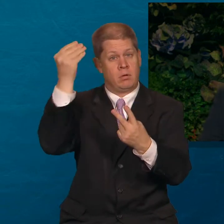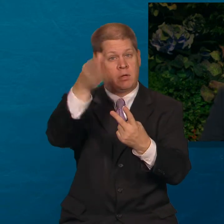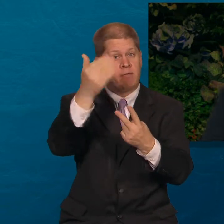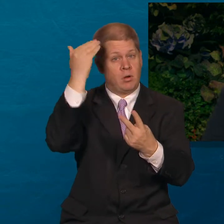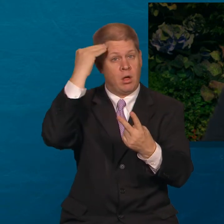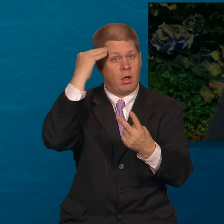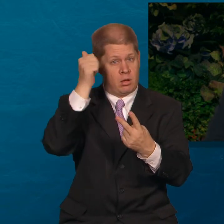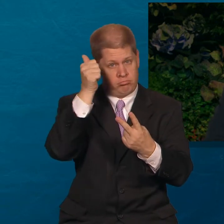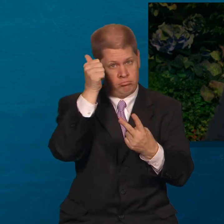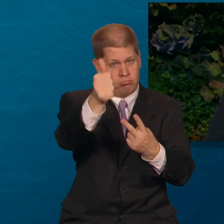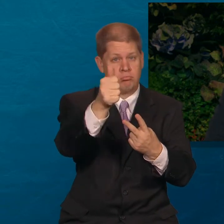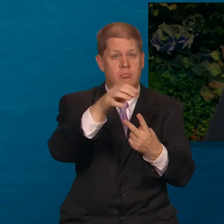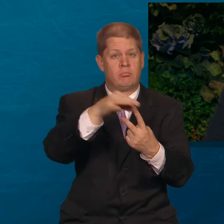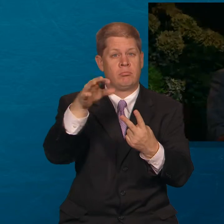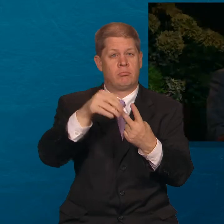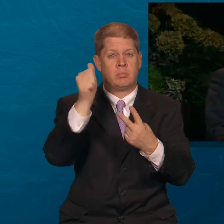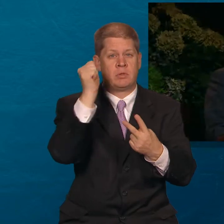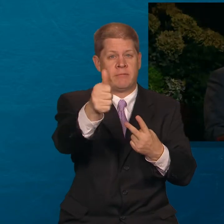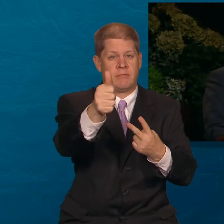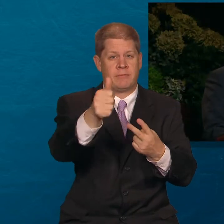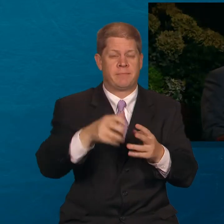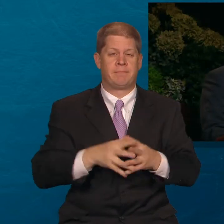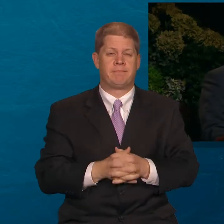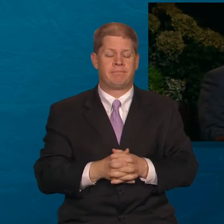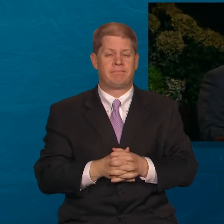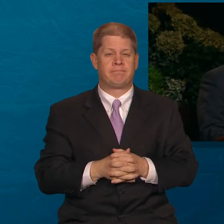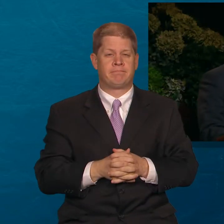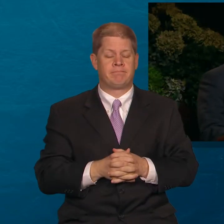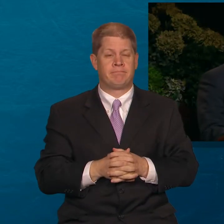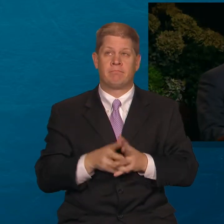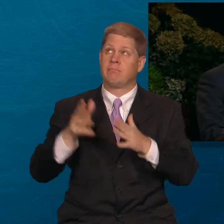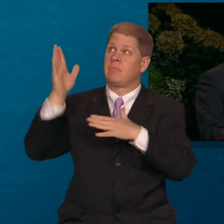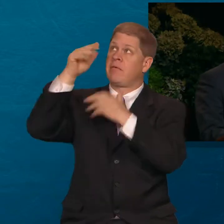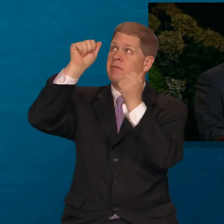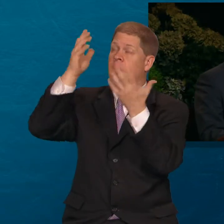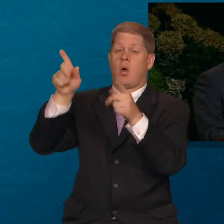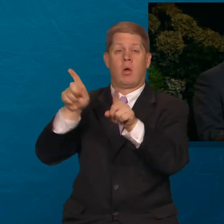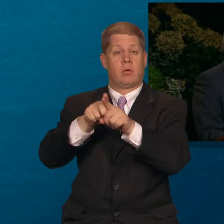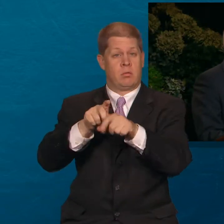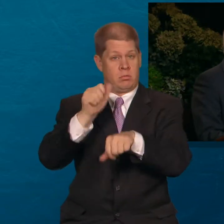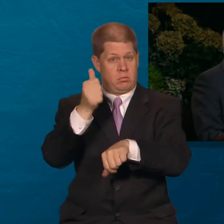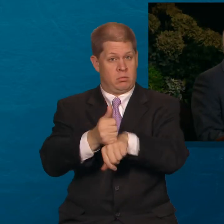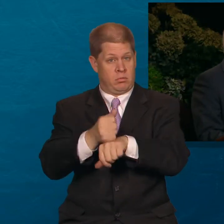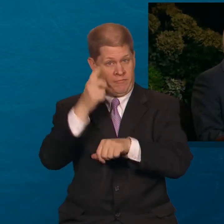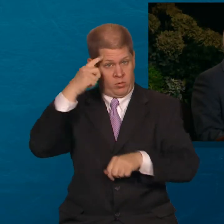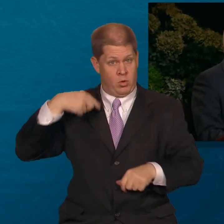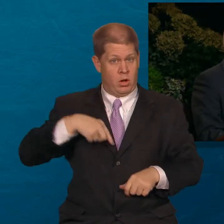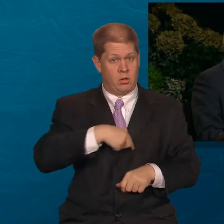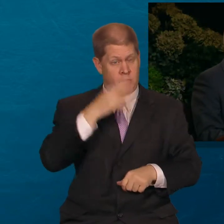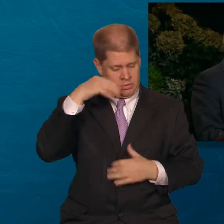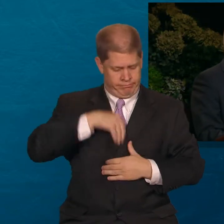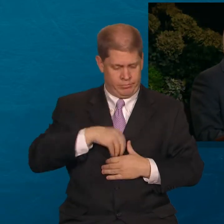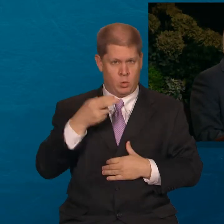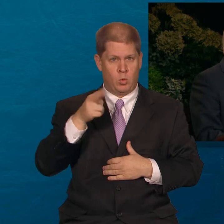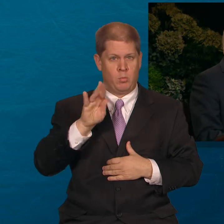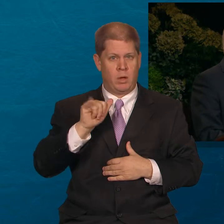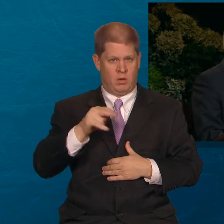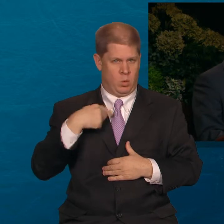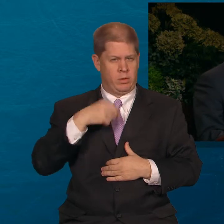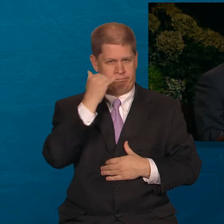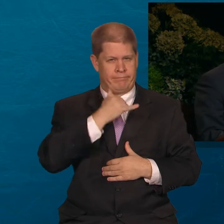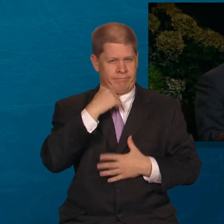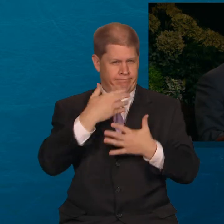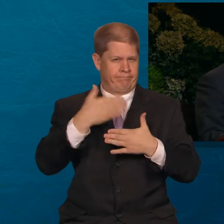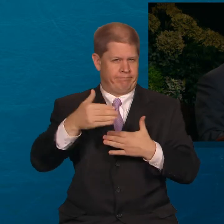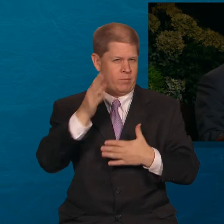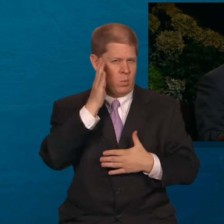and He hath made you free. Heavenly Father also understood that due to our mortality, we would not always make the